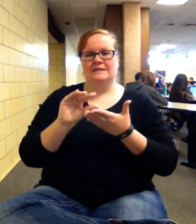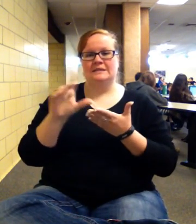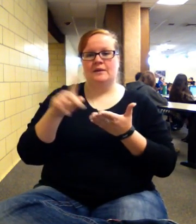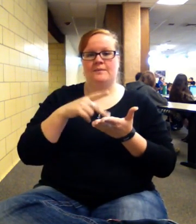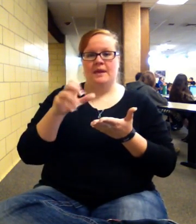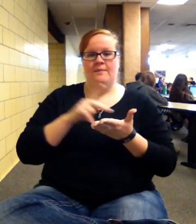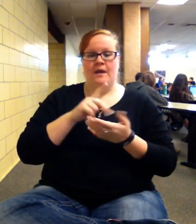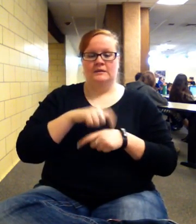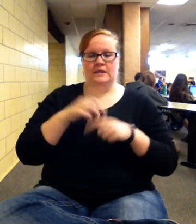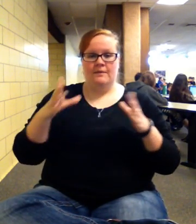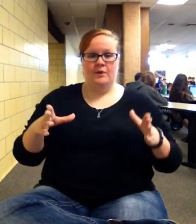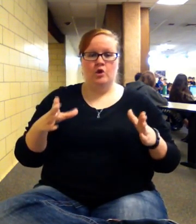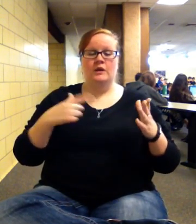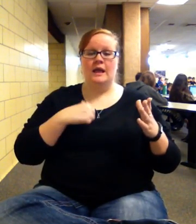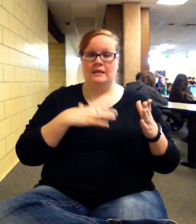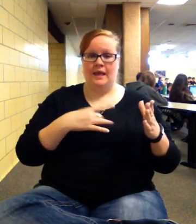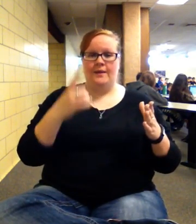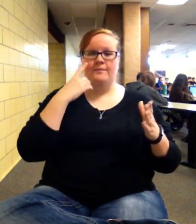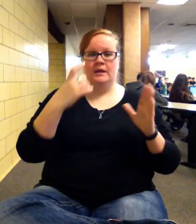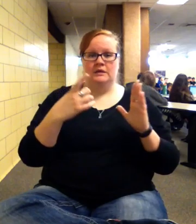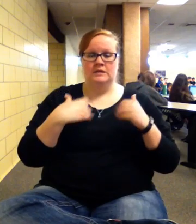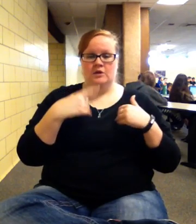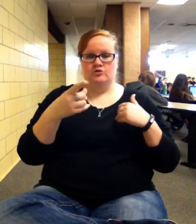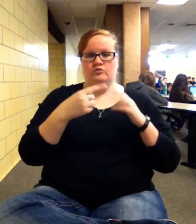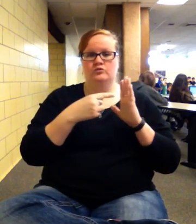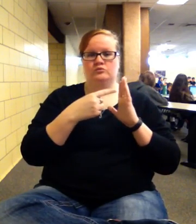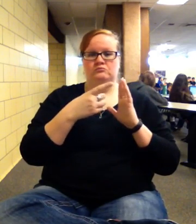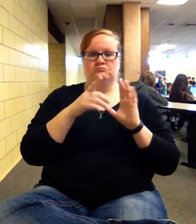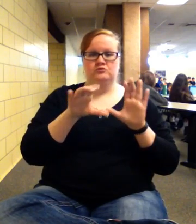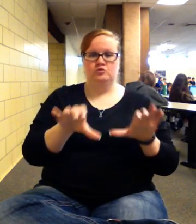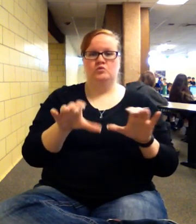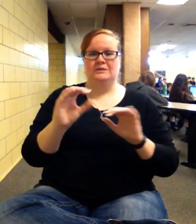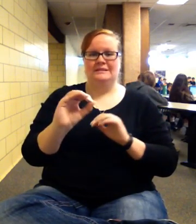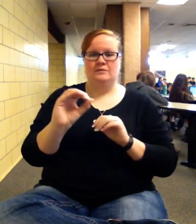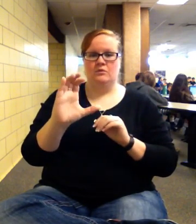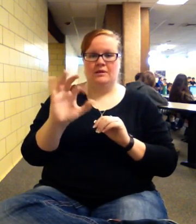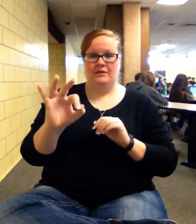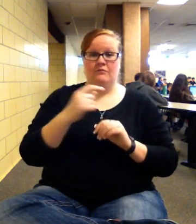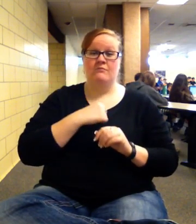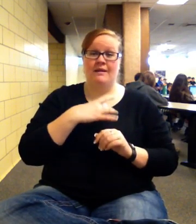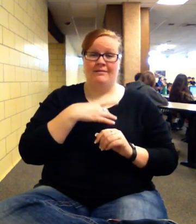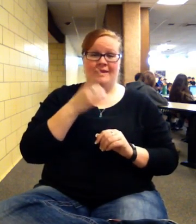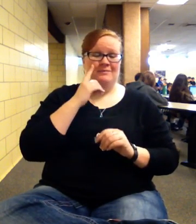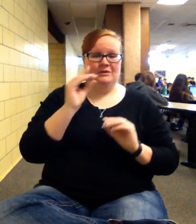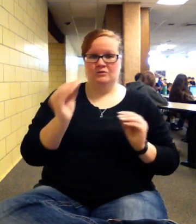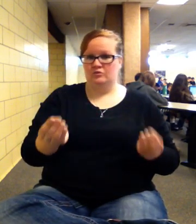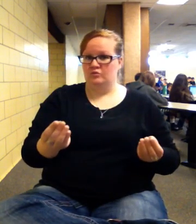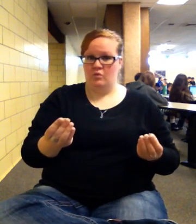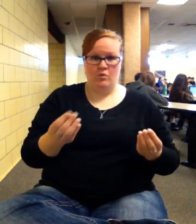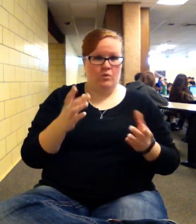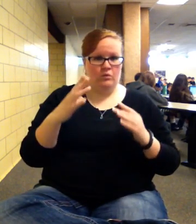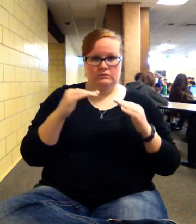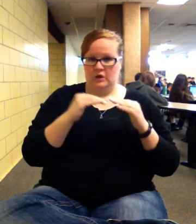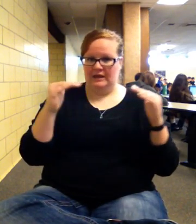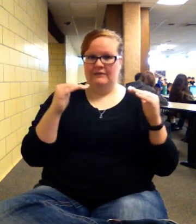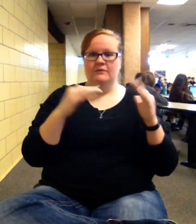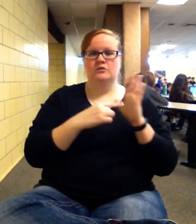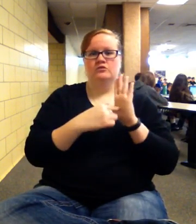how to deal with a zero cash flow, and I also liked it because you never broke even, so it showed you that you need to just stop.